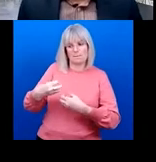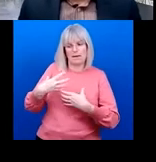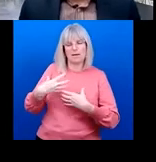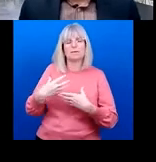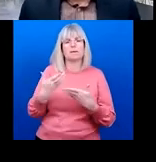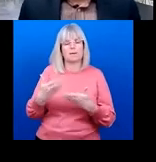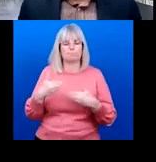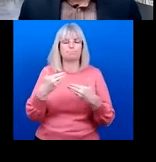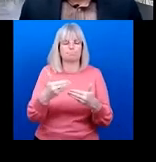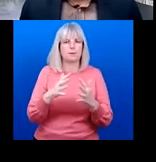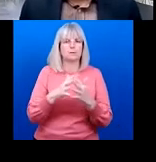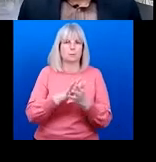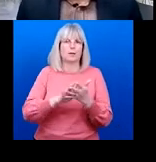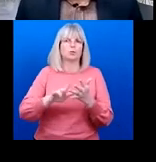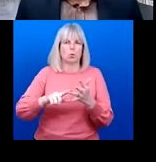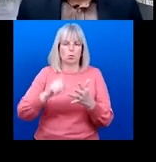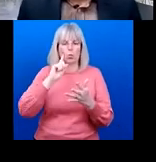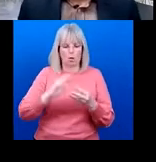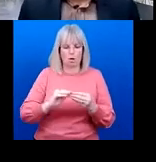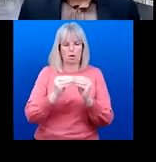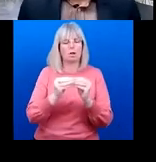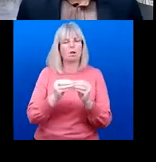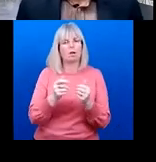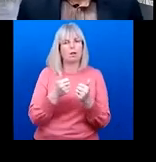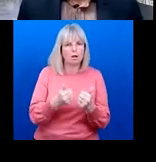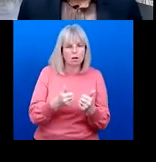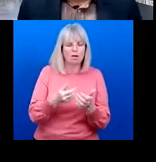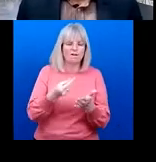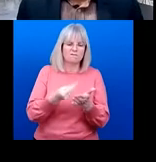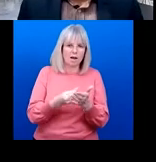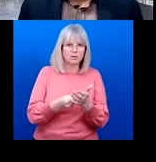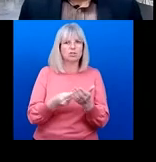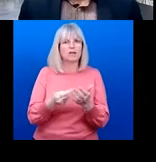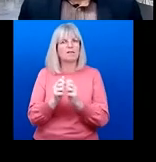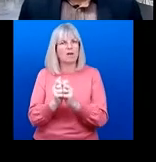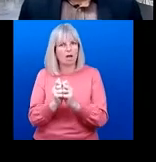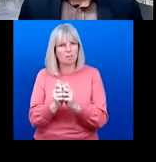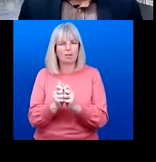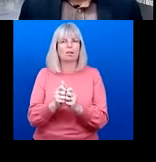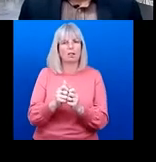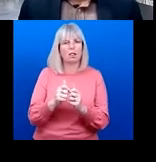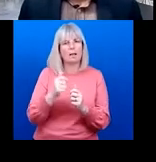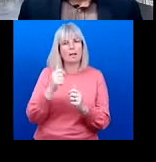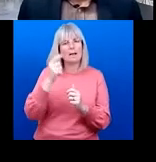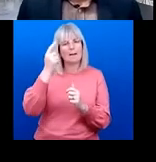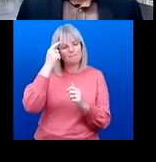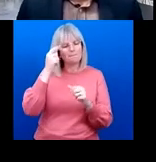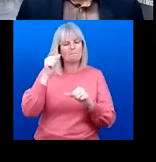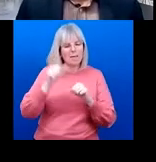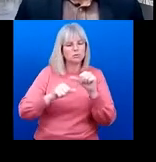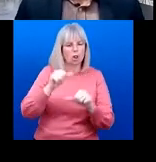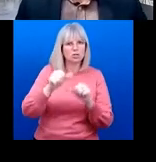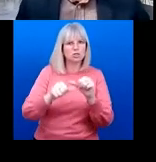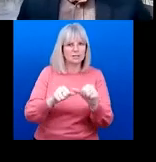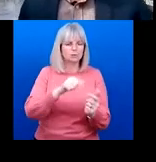progressed work in developing a feasible and financially viable survey methodology to facilitate the collection of data on these two indicators.